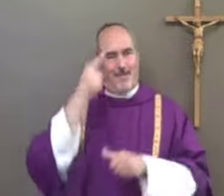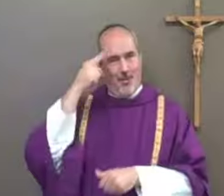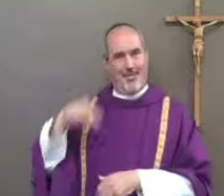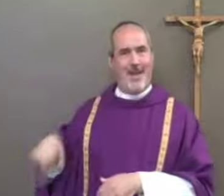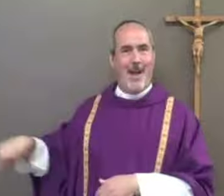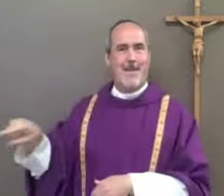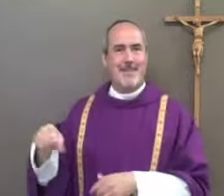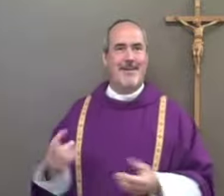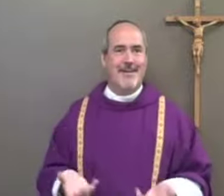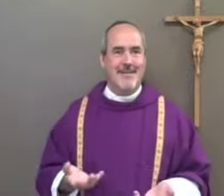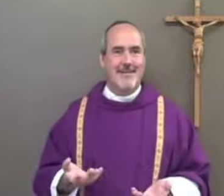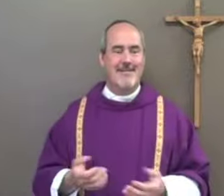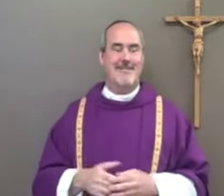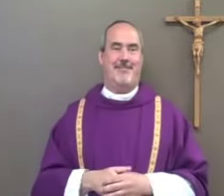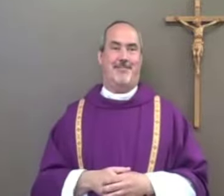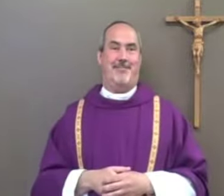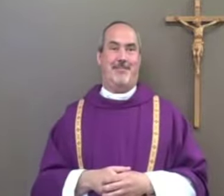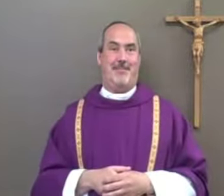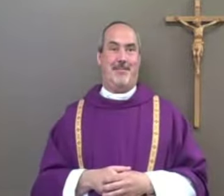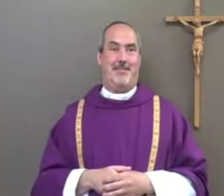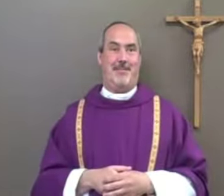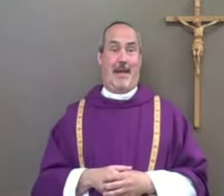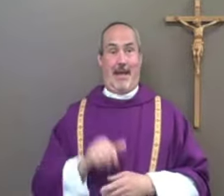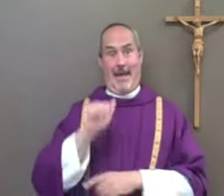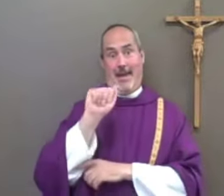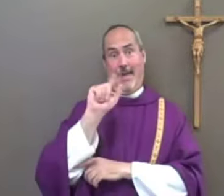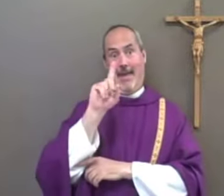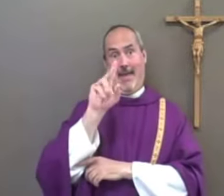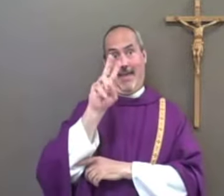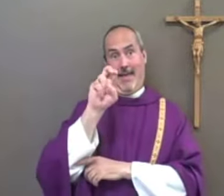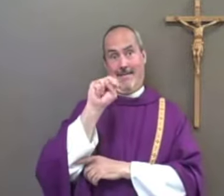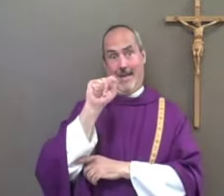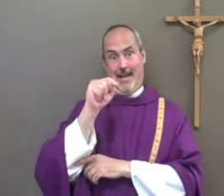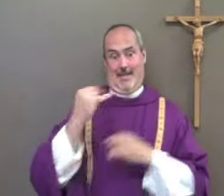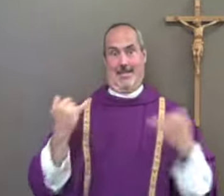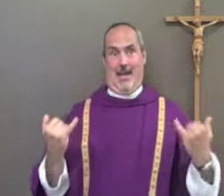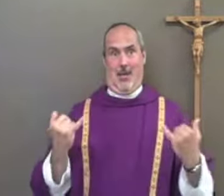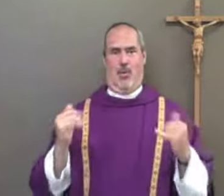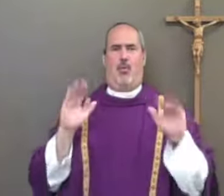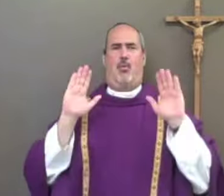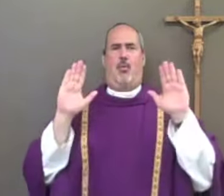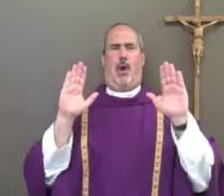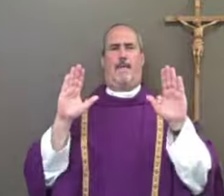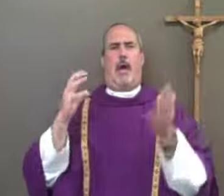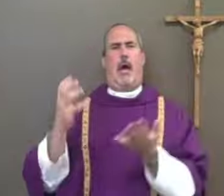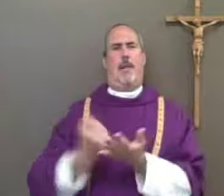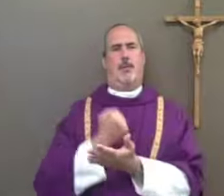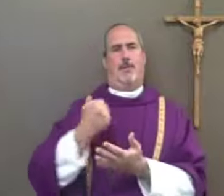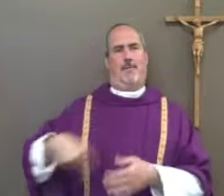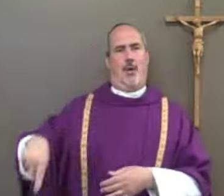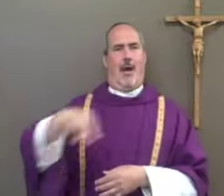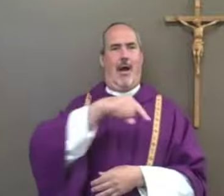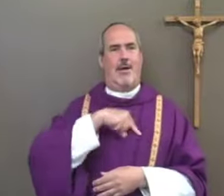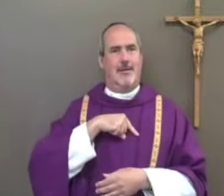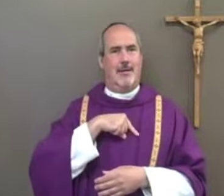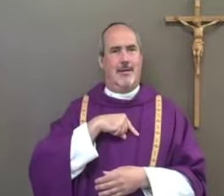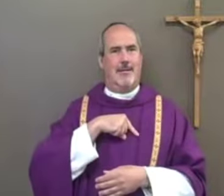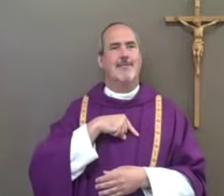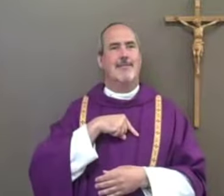You can become a Saint John the Baptist for them. Now, during Advent, this is such a great opportunity